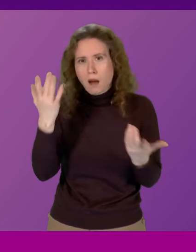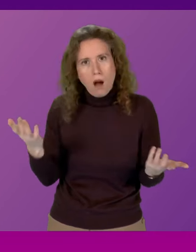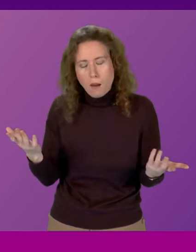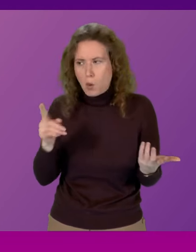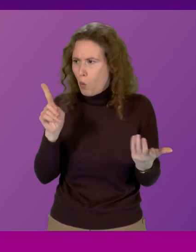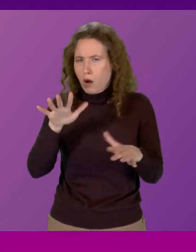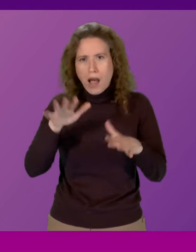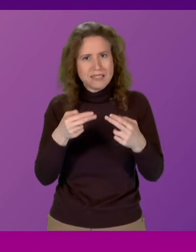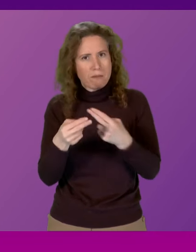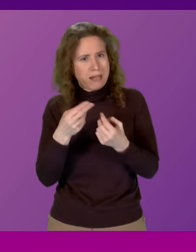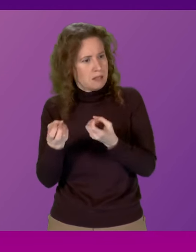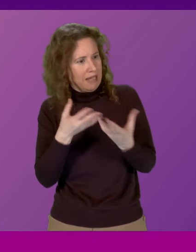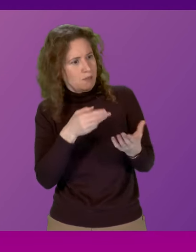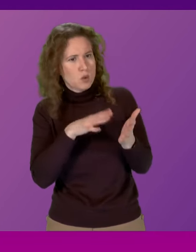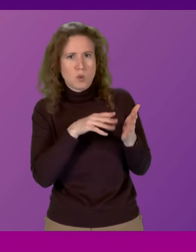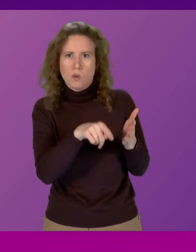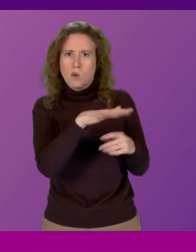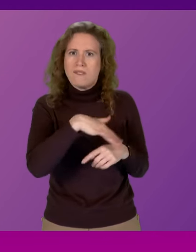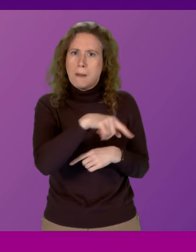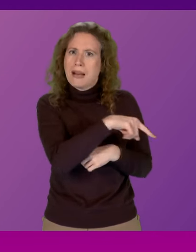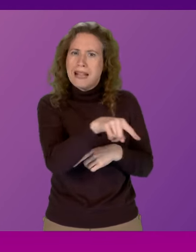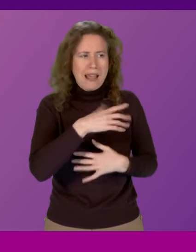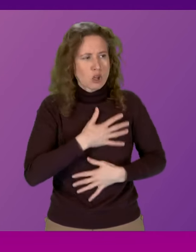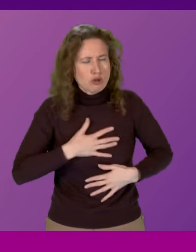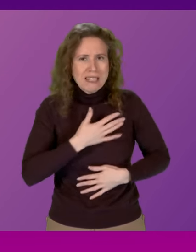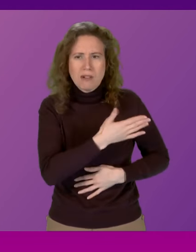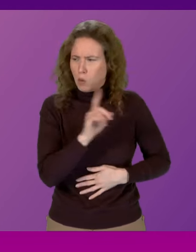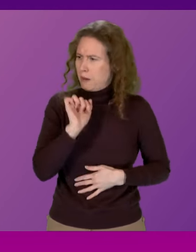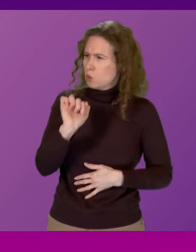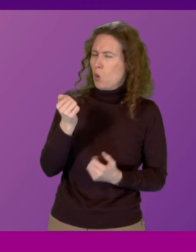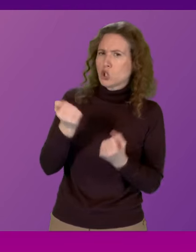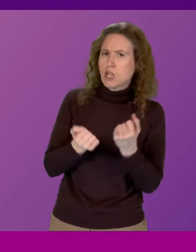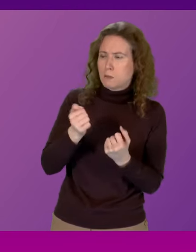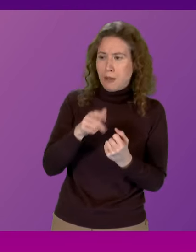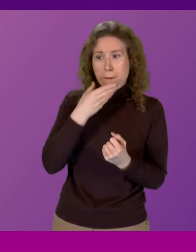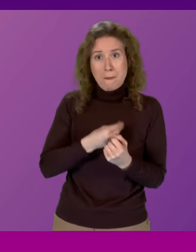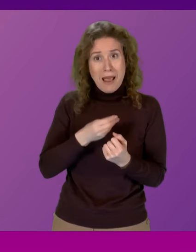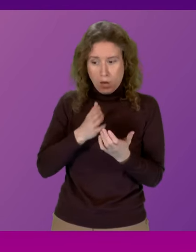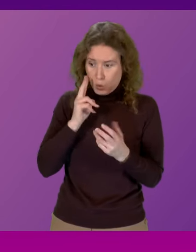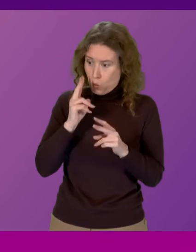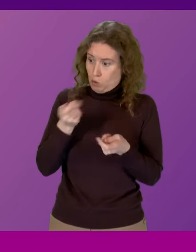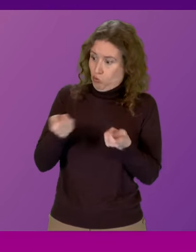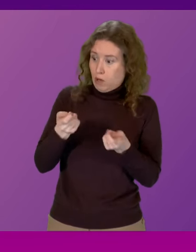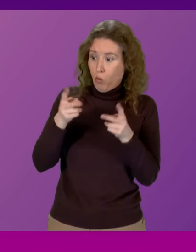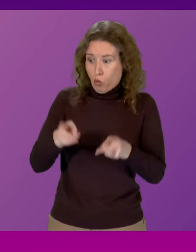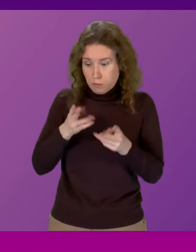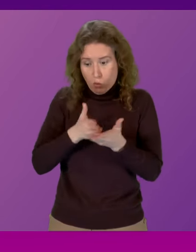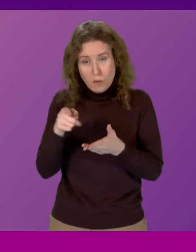this send to grieving families? And what does it say about your judgment that the man who presided over this scandal will continue to advise your government?